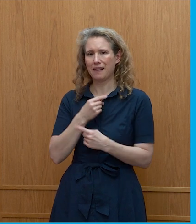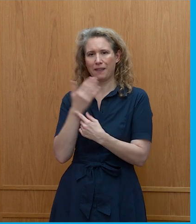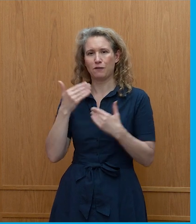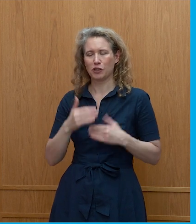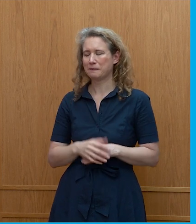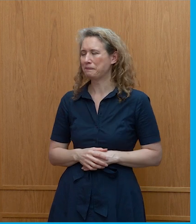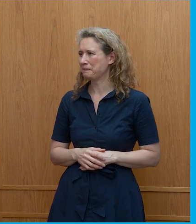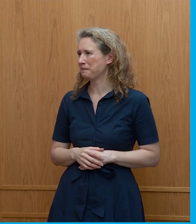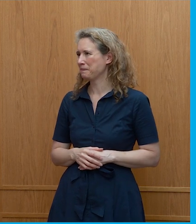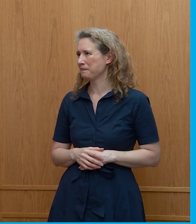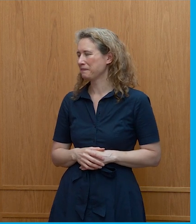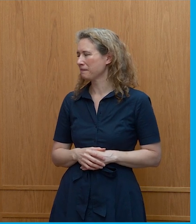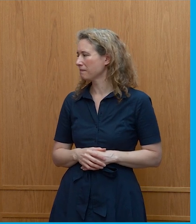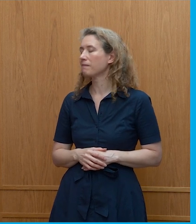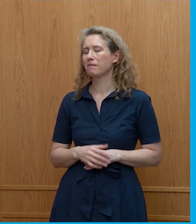Thank you very much.